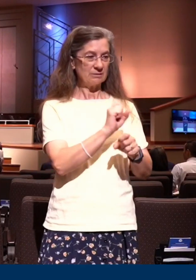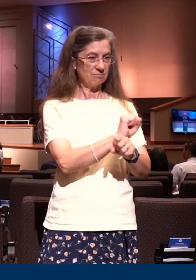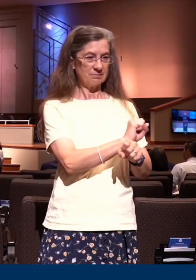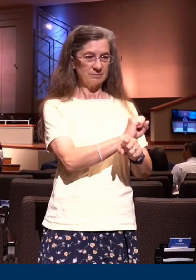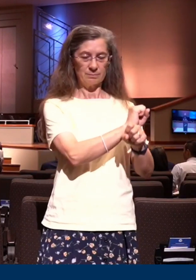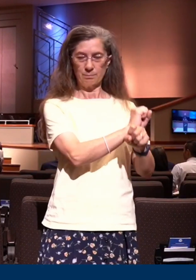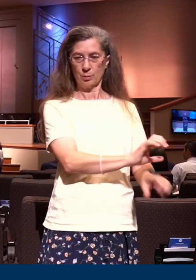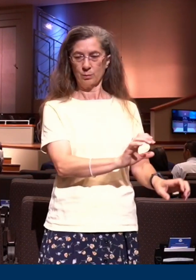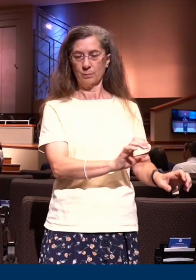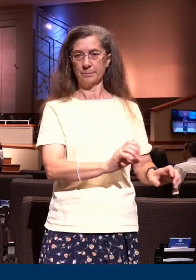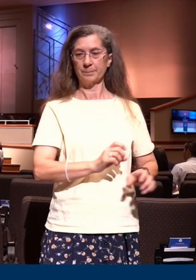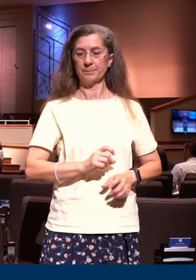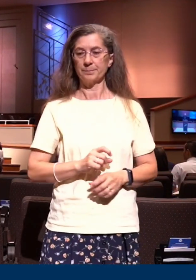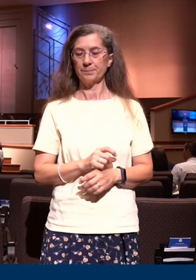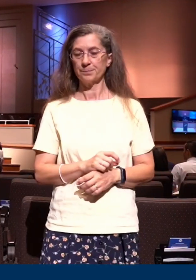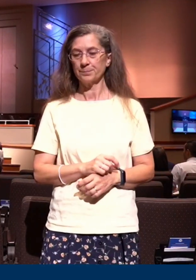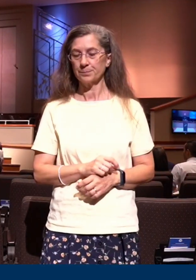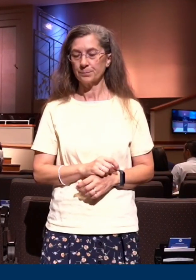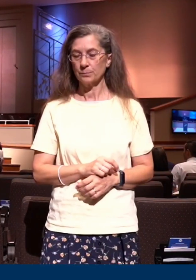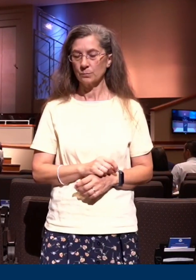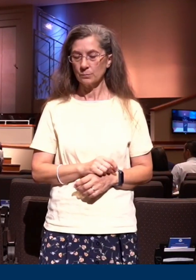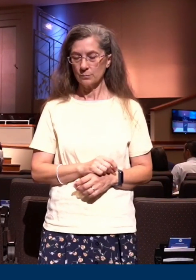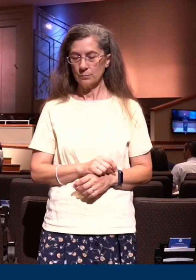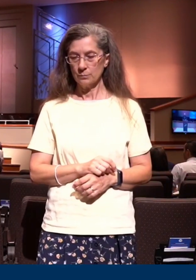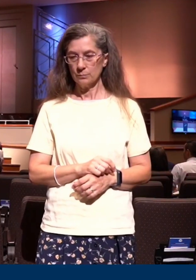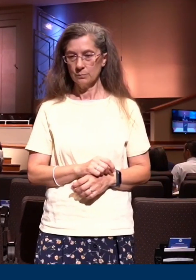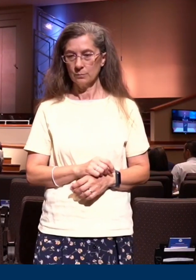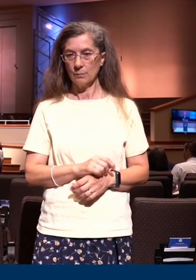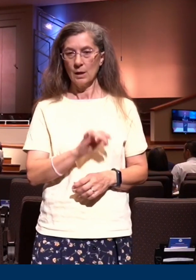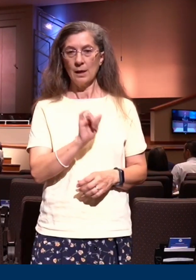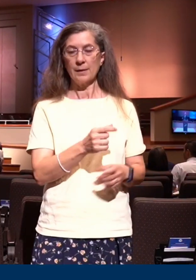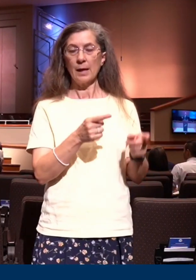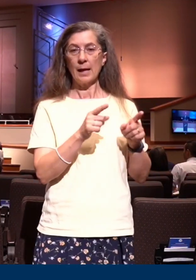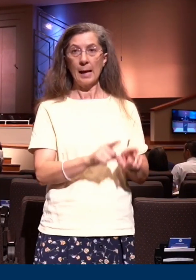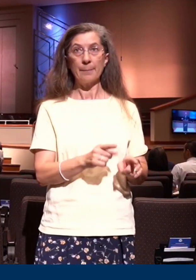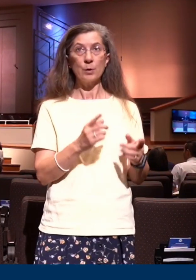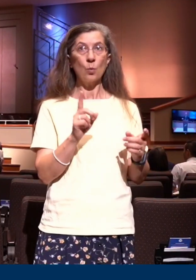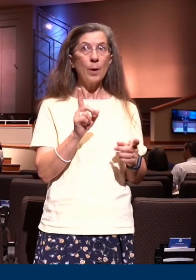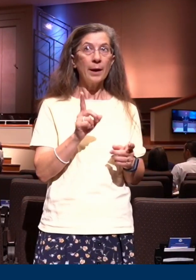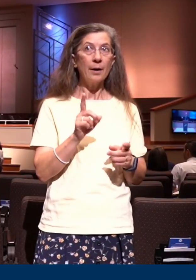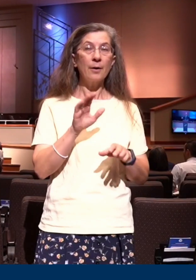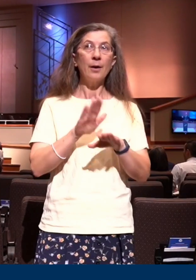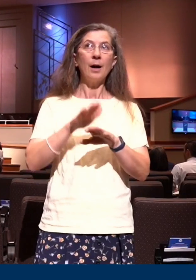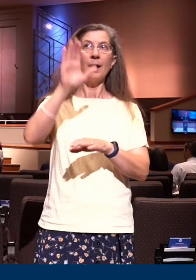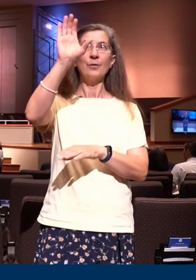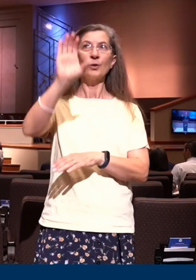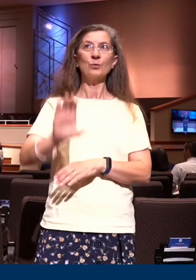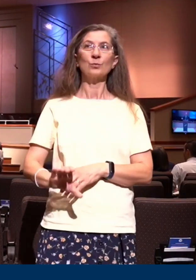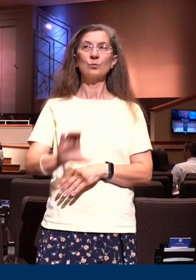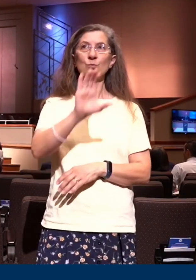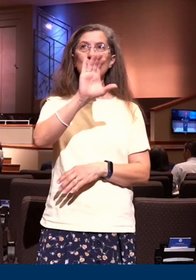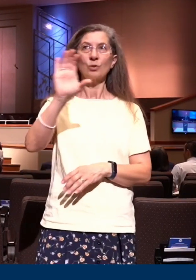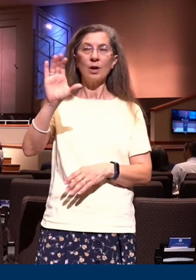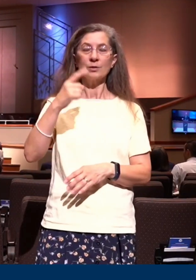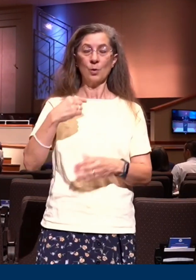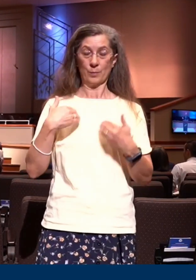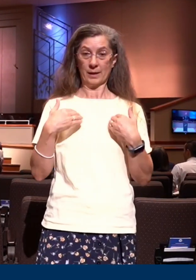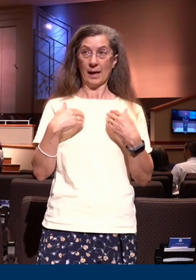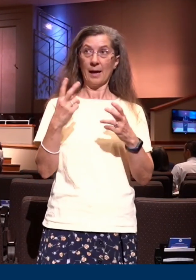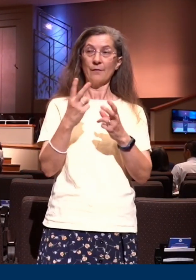prayer of the believer. And this abolishing took place at the cross. The victory is already ours according to the